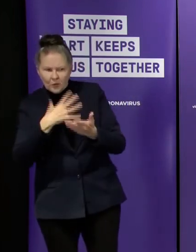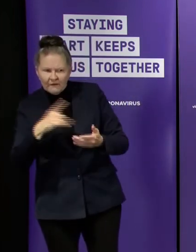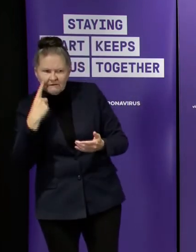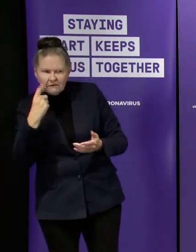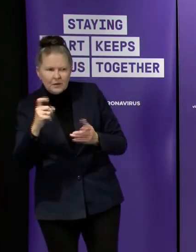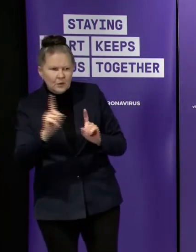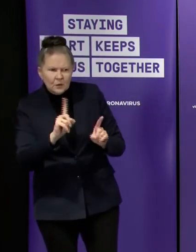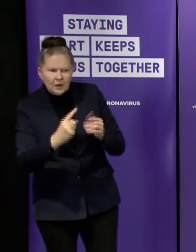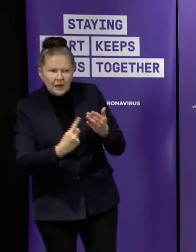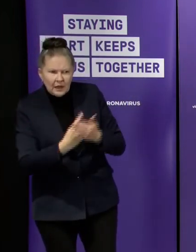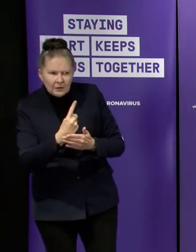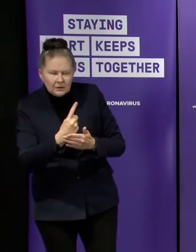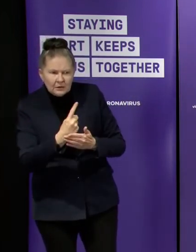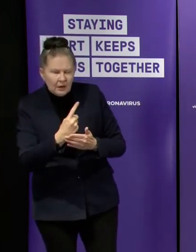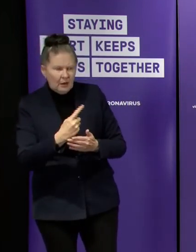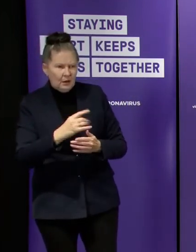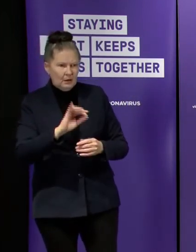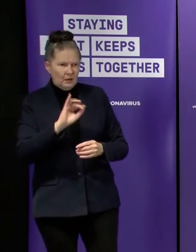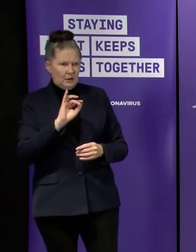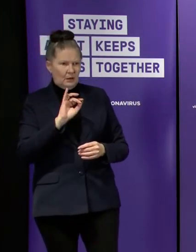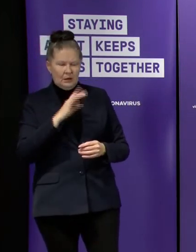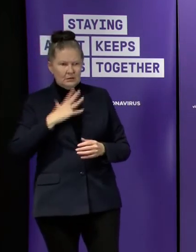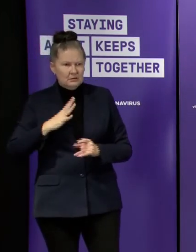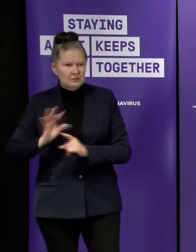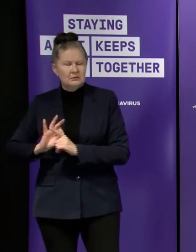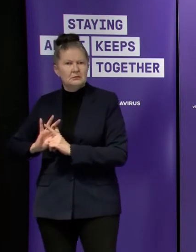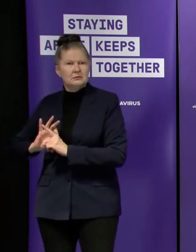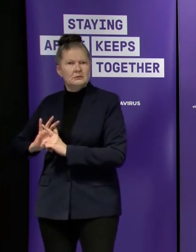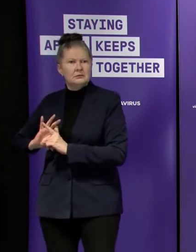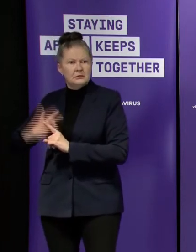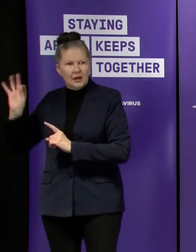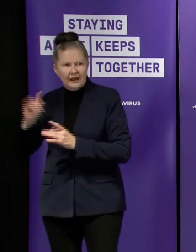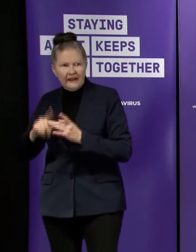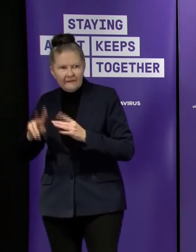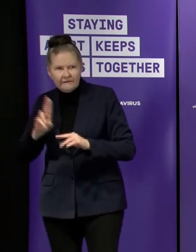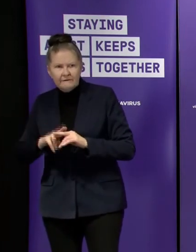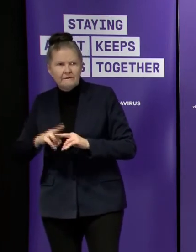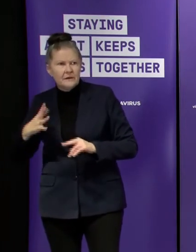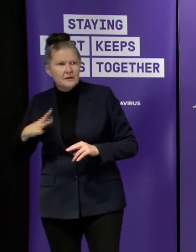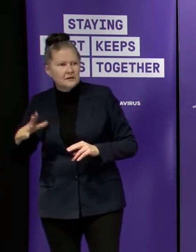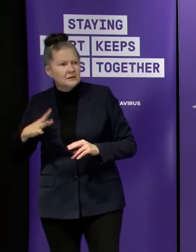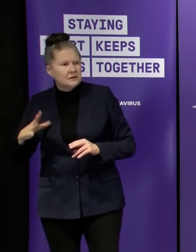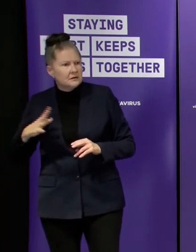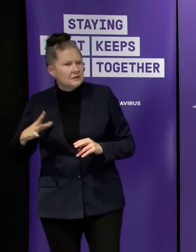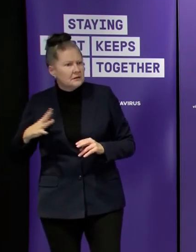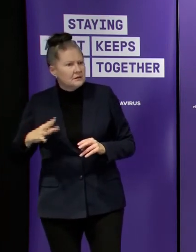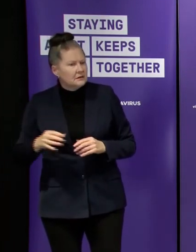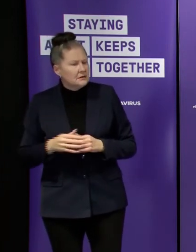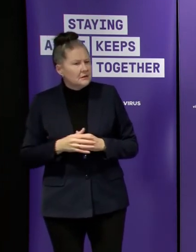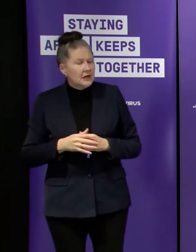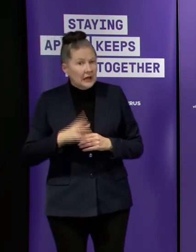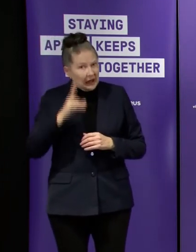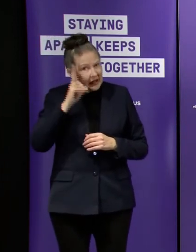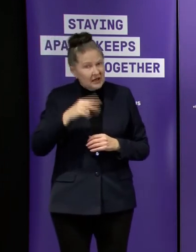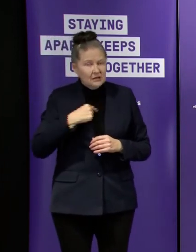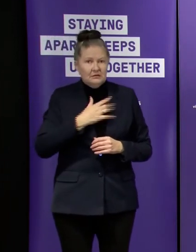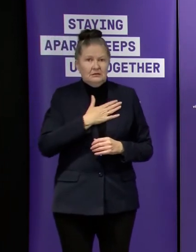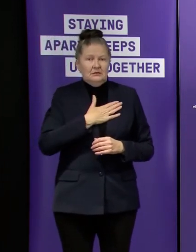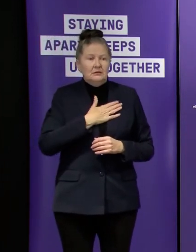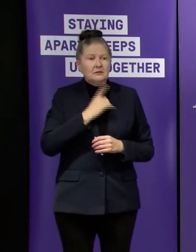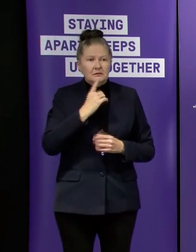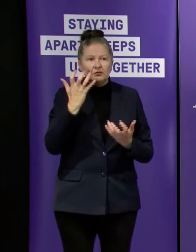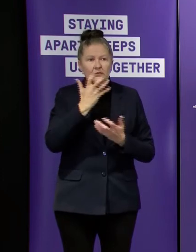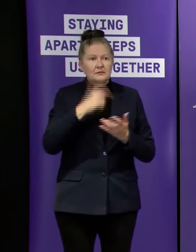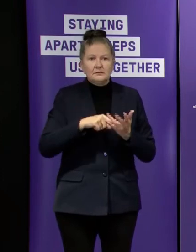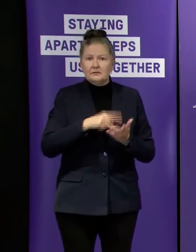if there's any learnings from that then of course we would we would seek to uh make any changes uh and again our deepest sympathies to that family